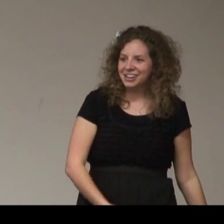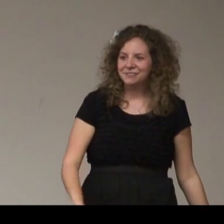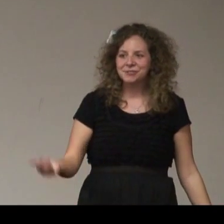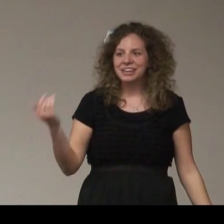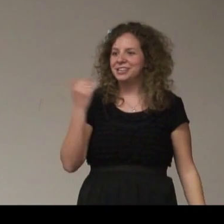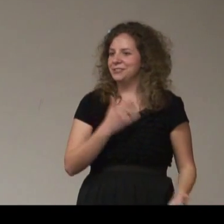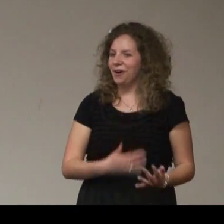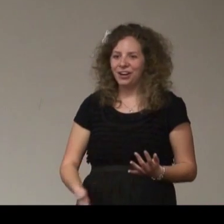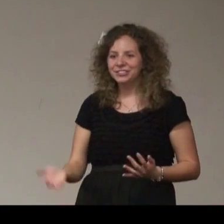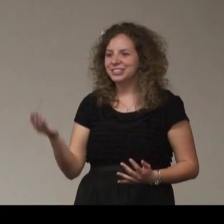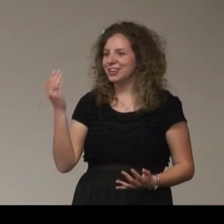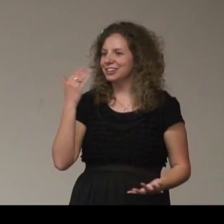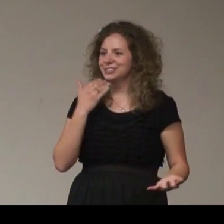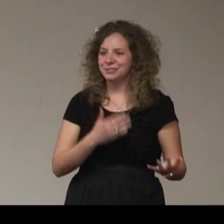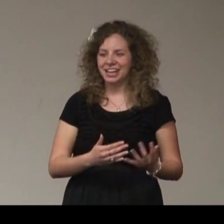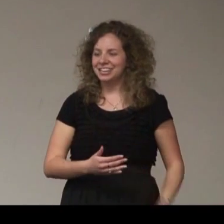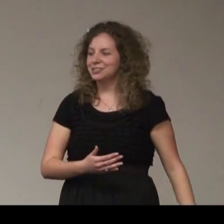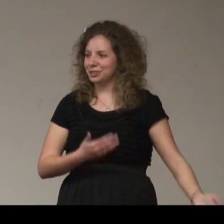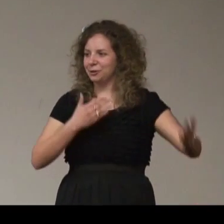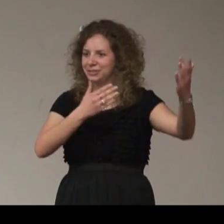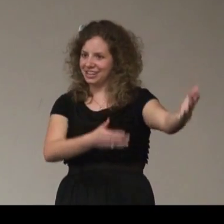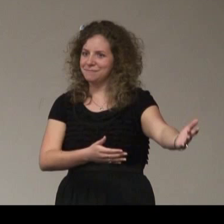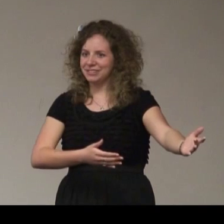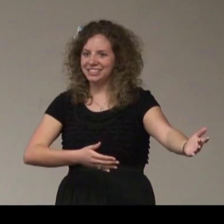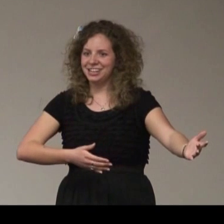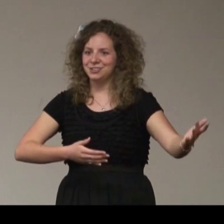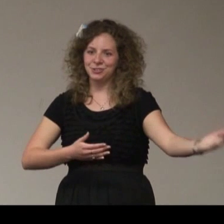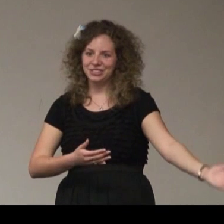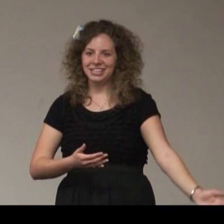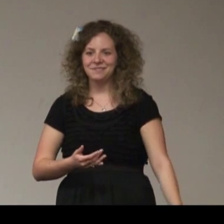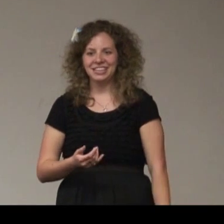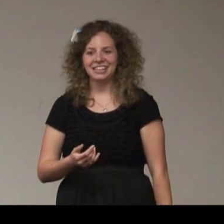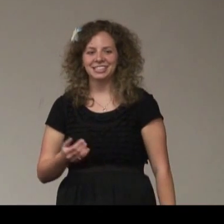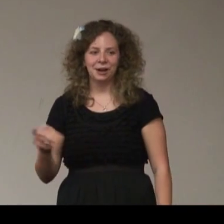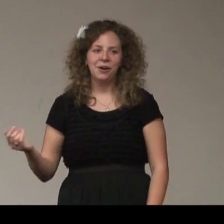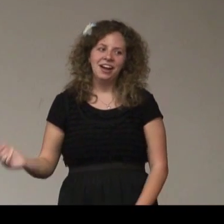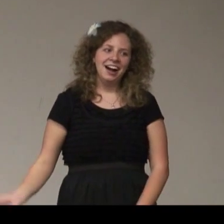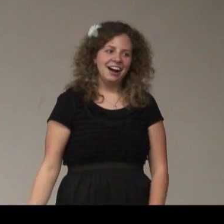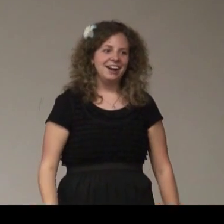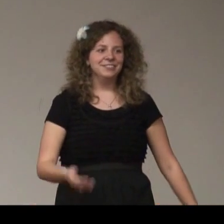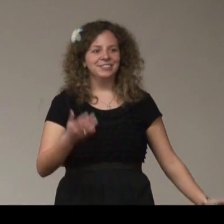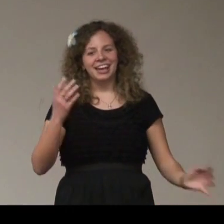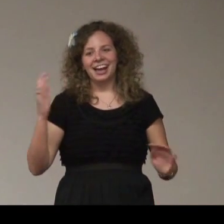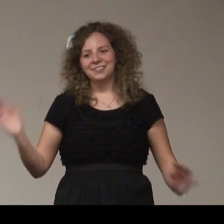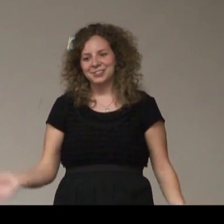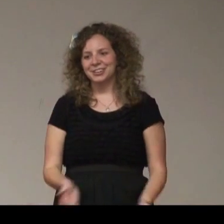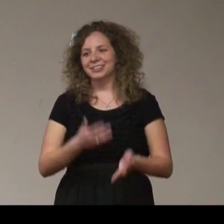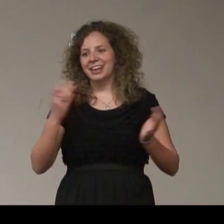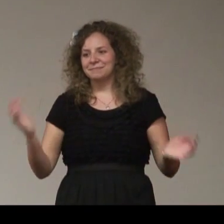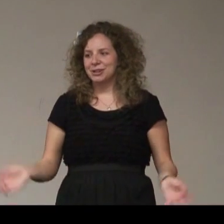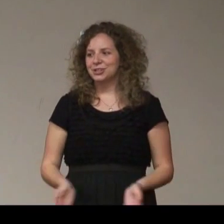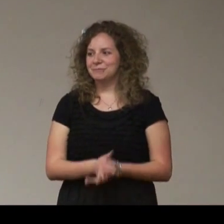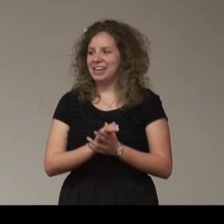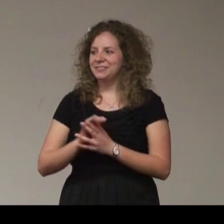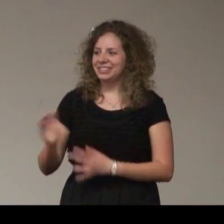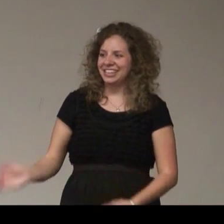here every week. You know all of the songs. You sign it. Just go stand up on stage and do the same thing. And so I was, like, after, like, much debate was